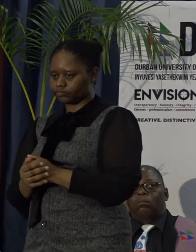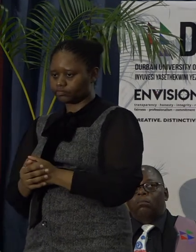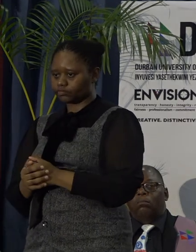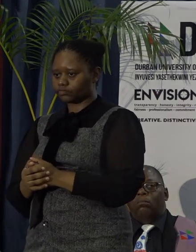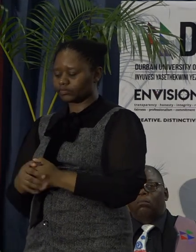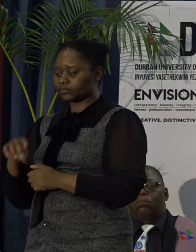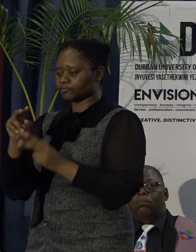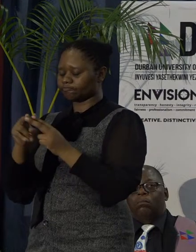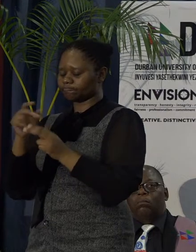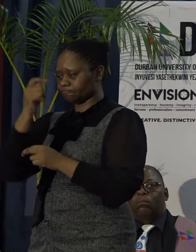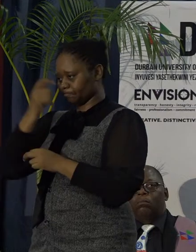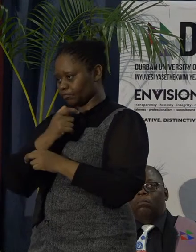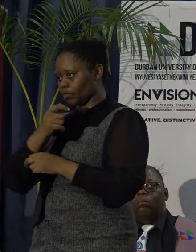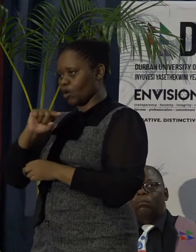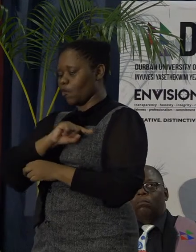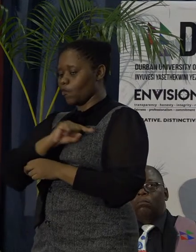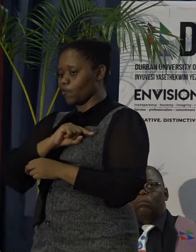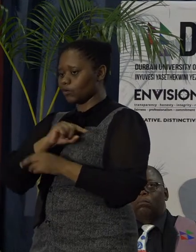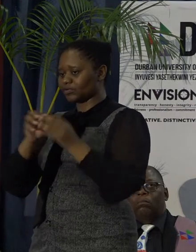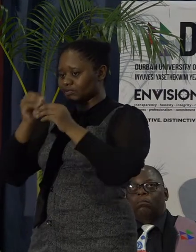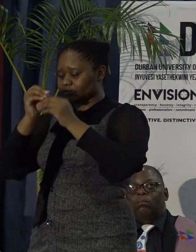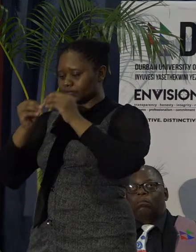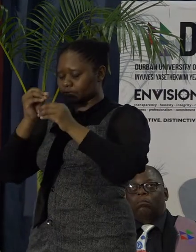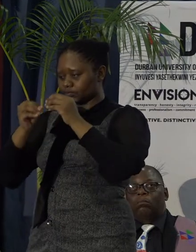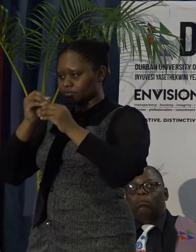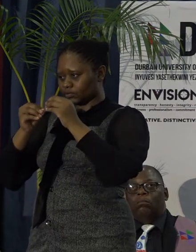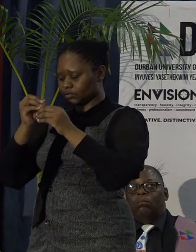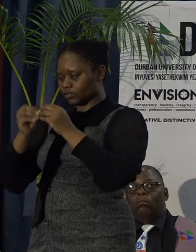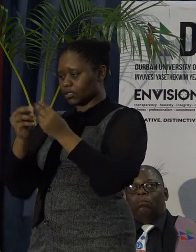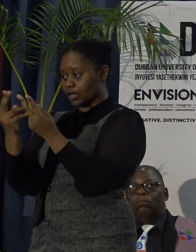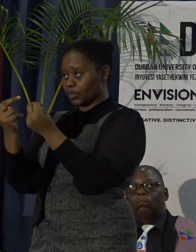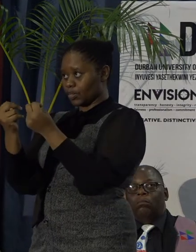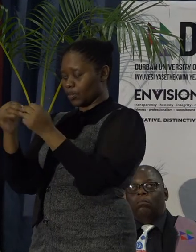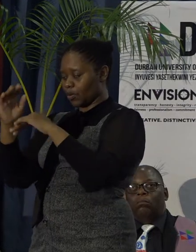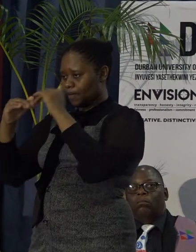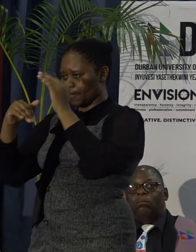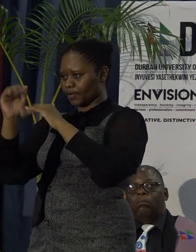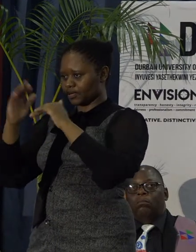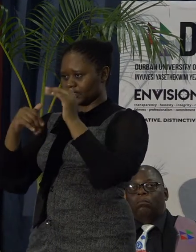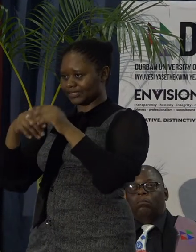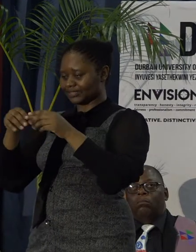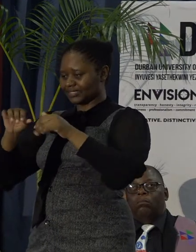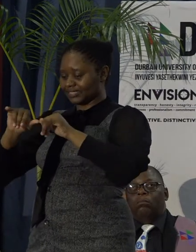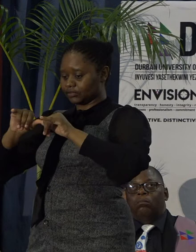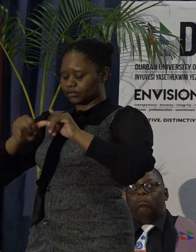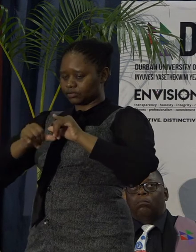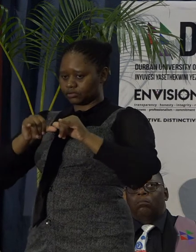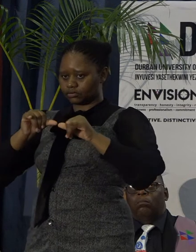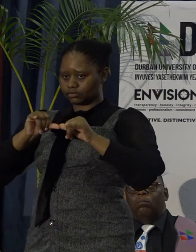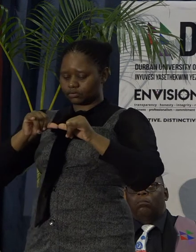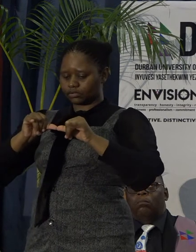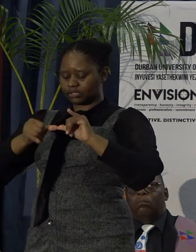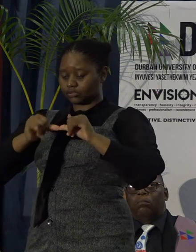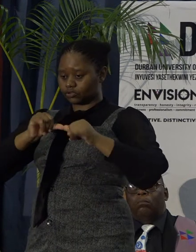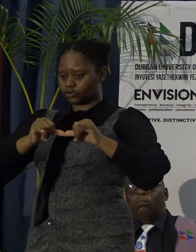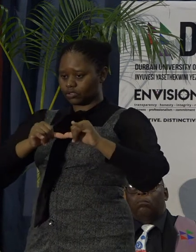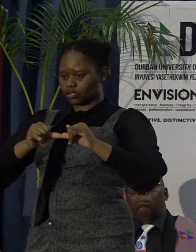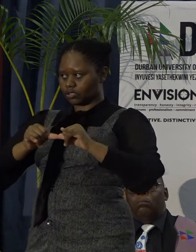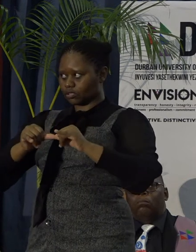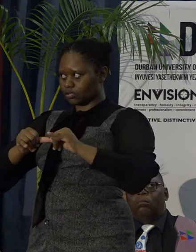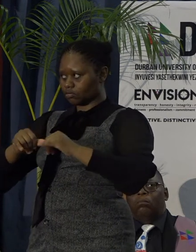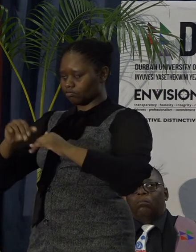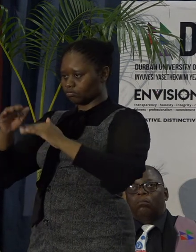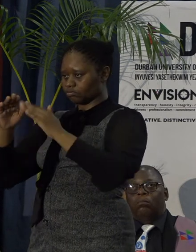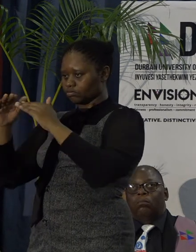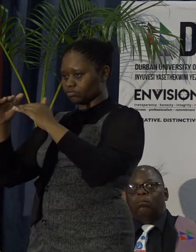Sadly, the construction of our two big new buildings, namely the engineering building that is over there, right here,